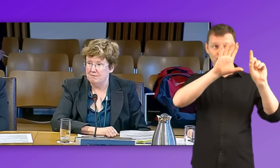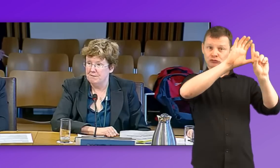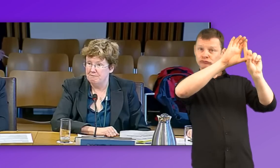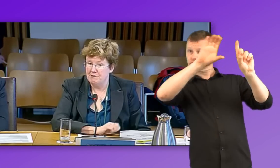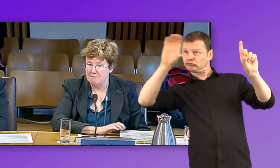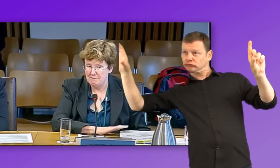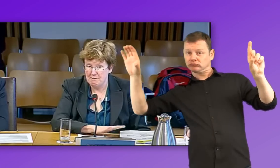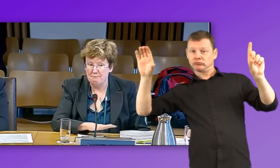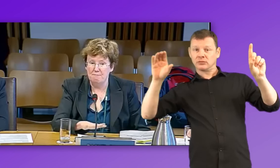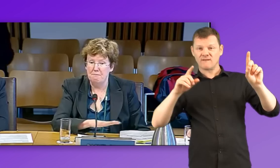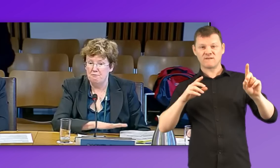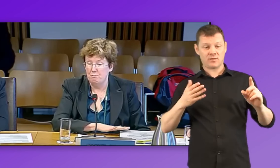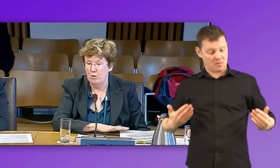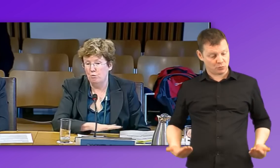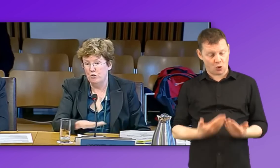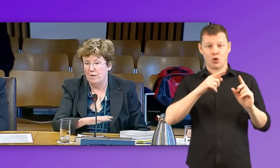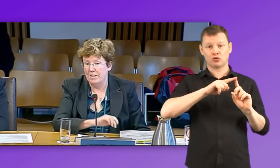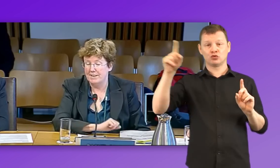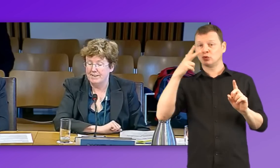right the way through from from note to 18.